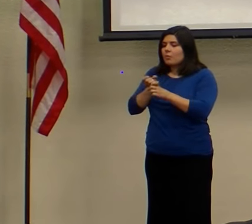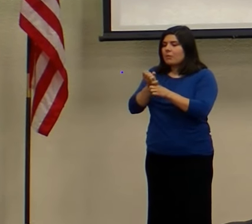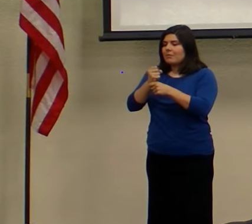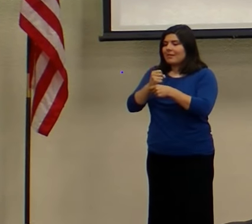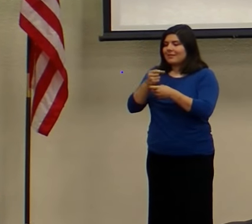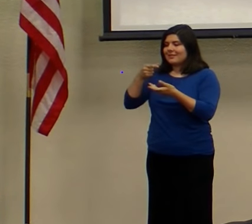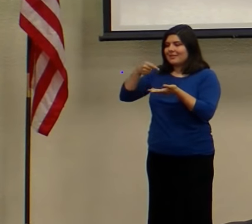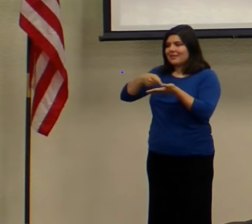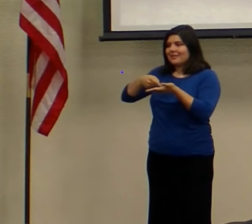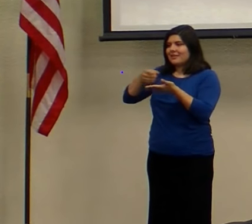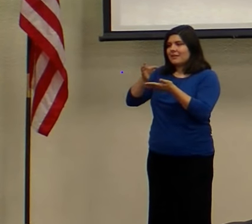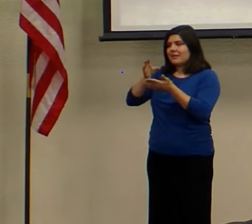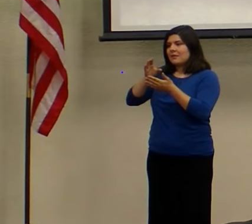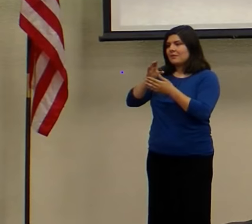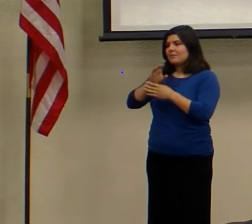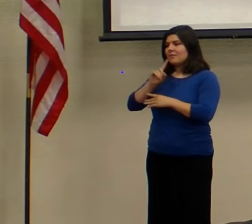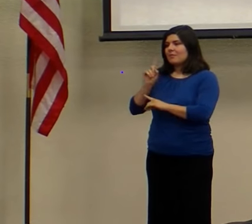new?